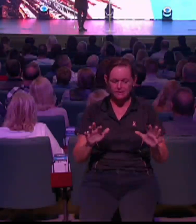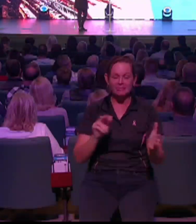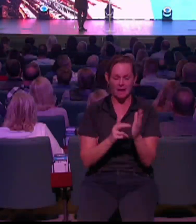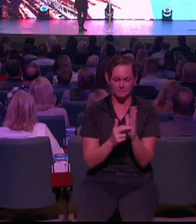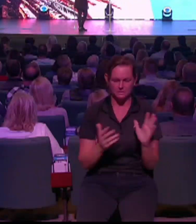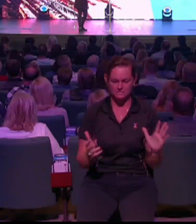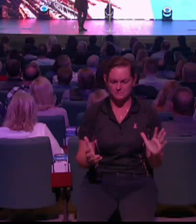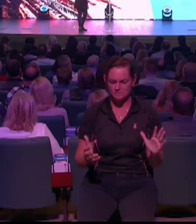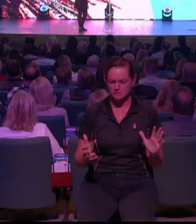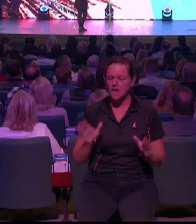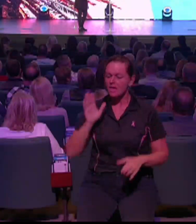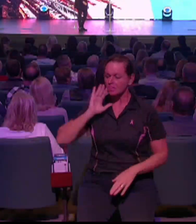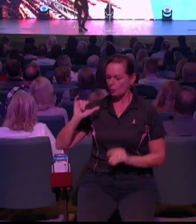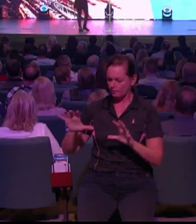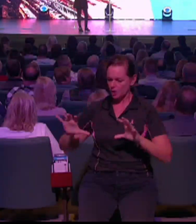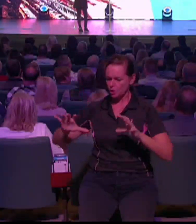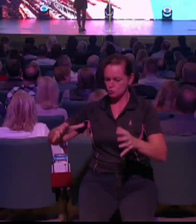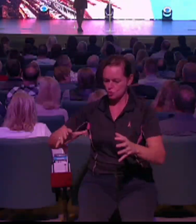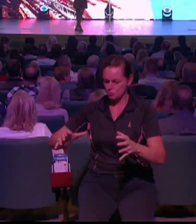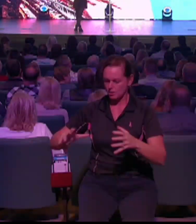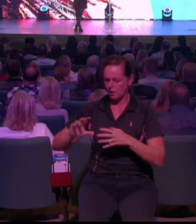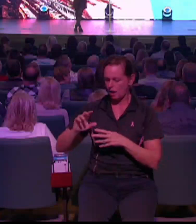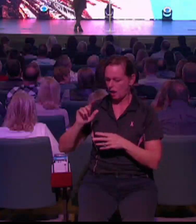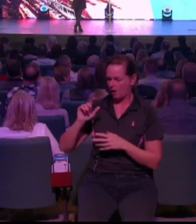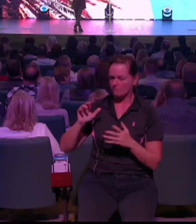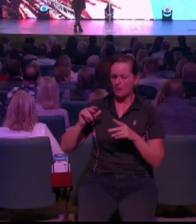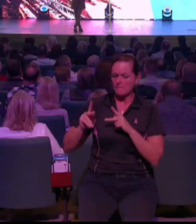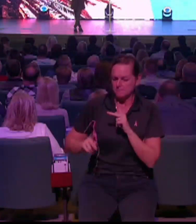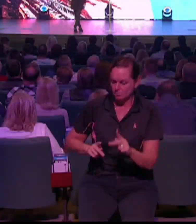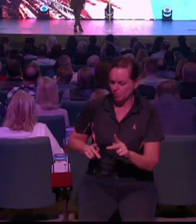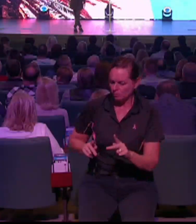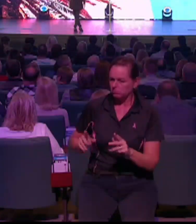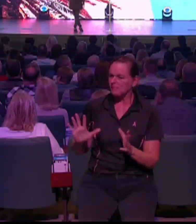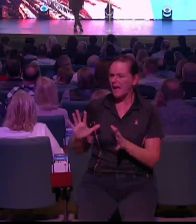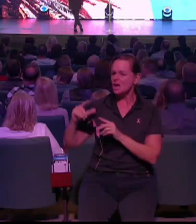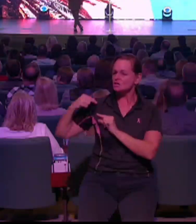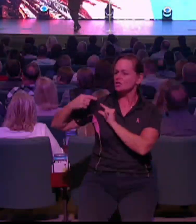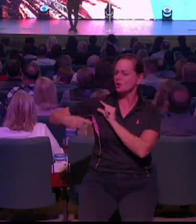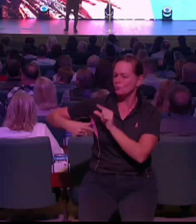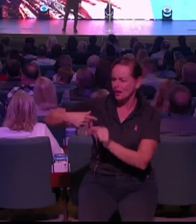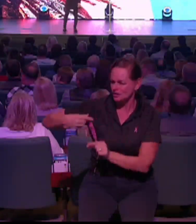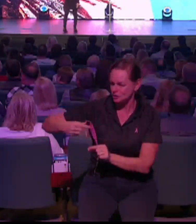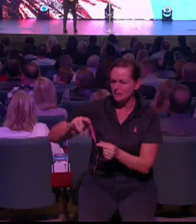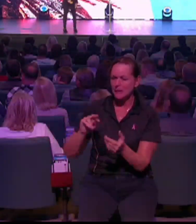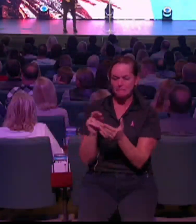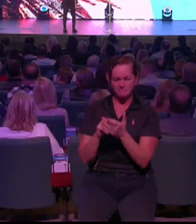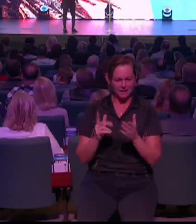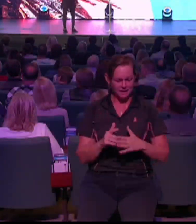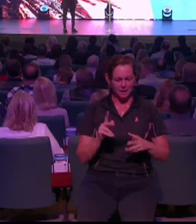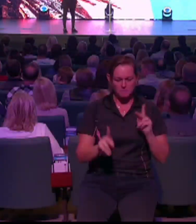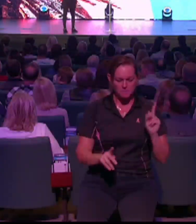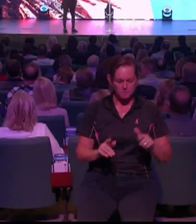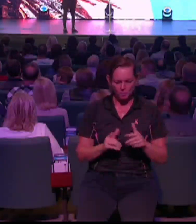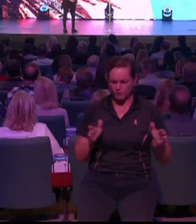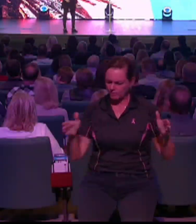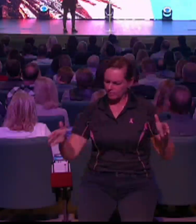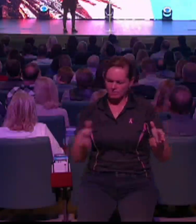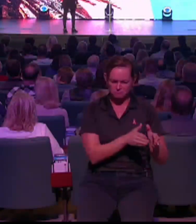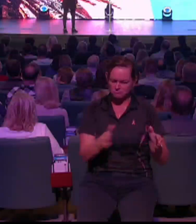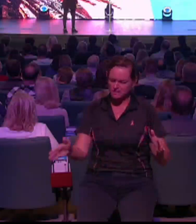looks like, they're going to stand in the face of despair and discouragement. And they are going to speak faith